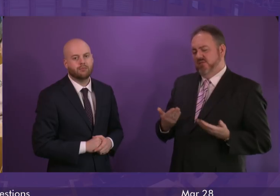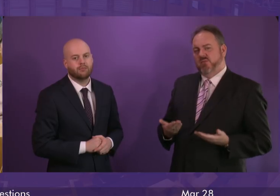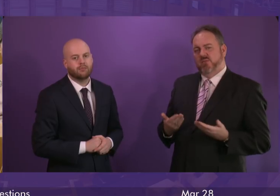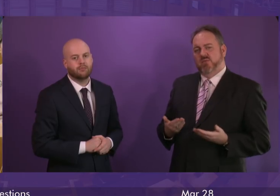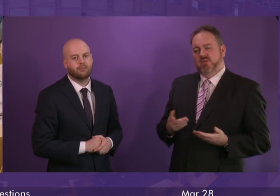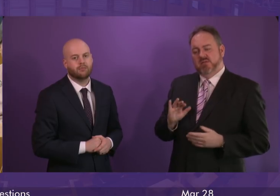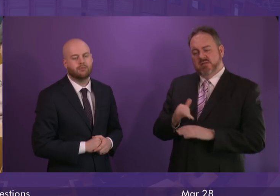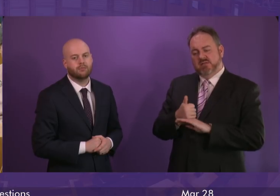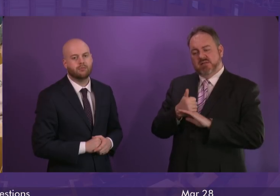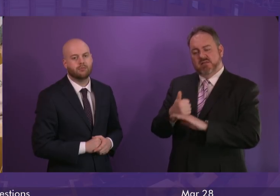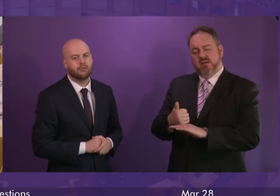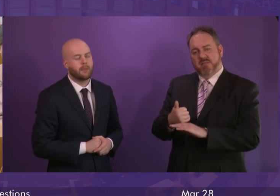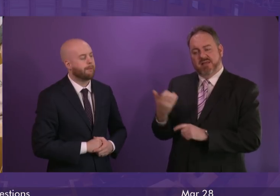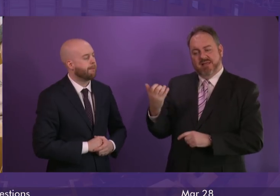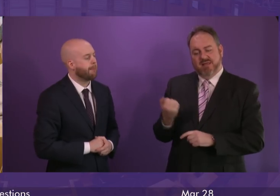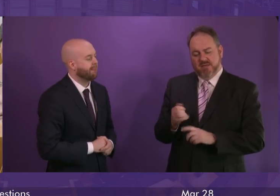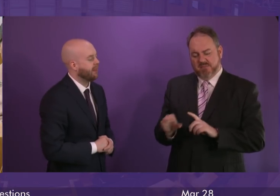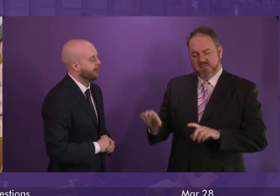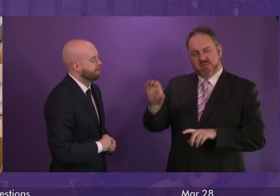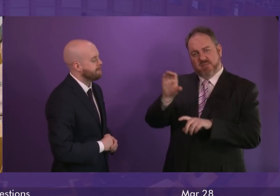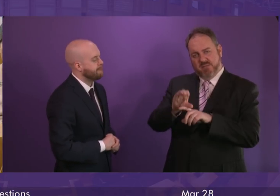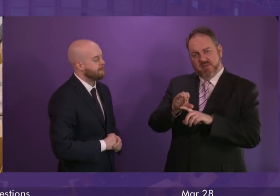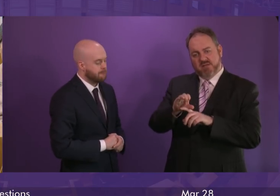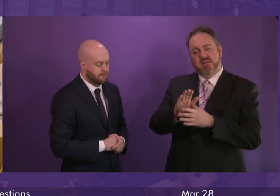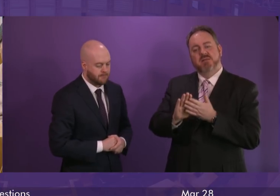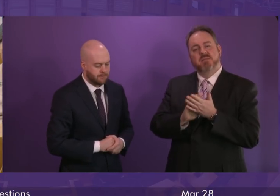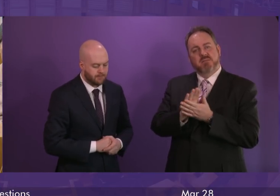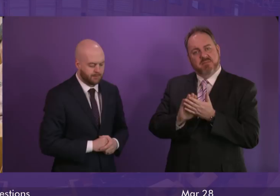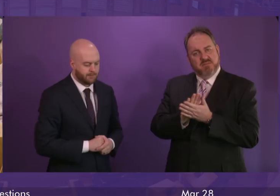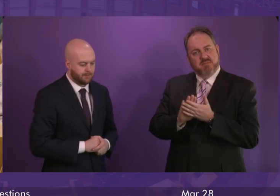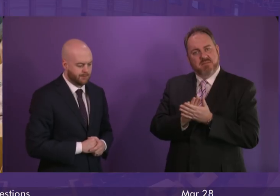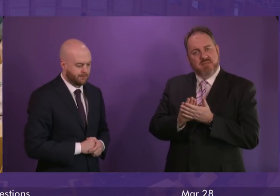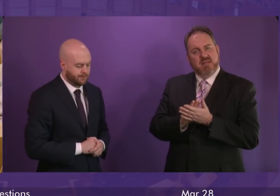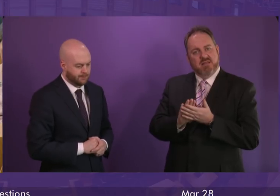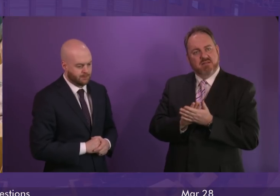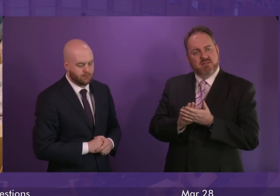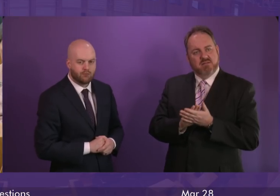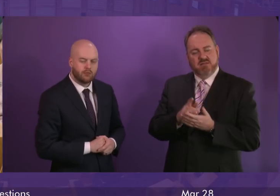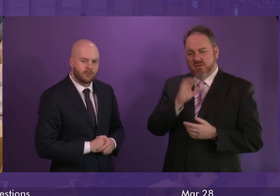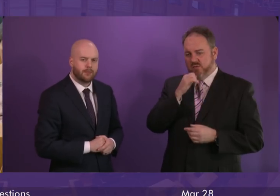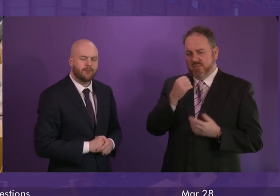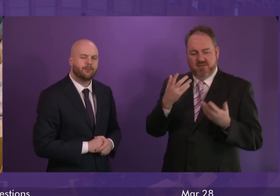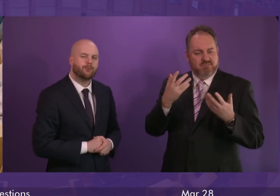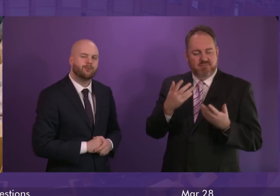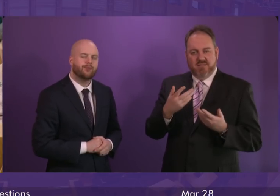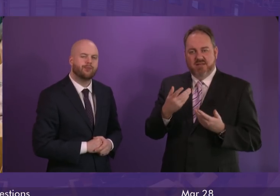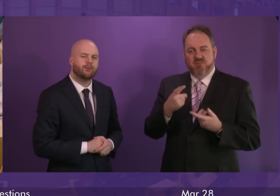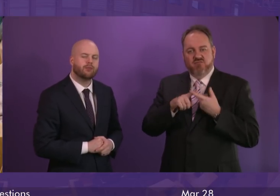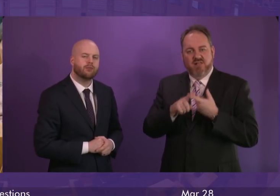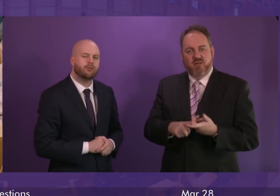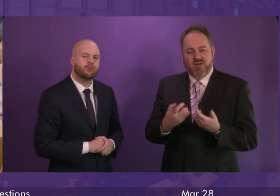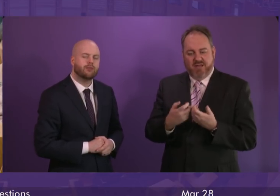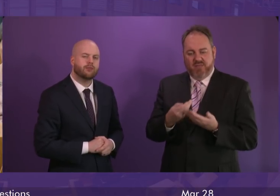introduction of an income supplement would experience the sort of economic shock factors, the volatility of the economy.